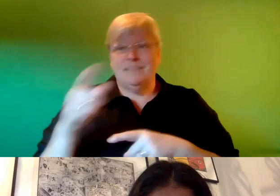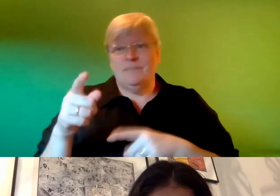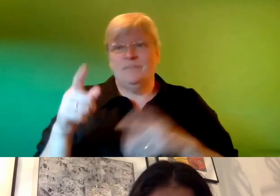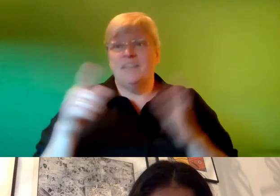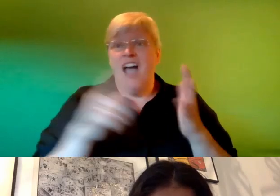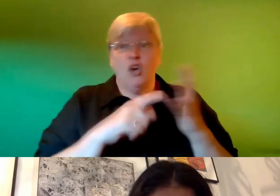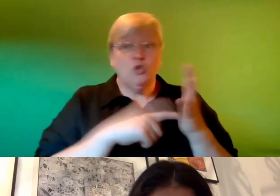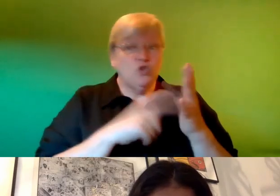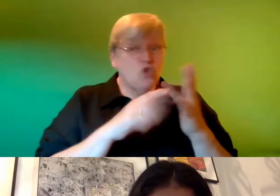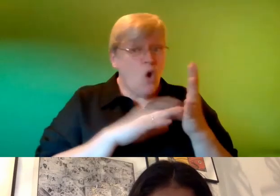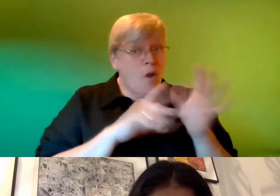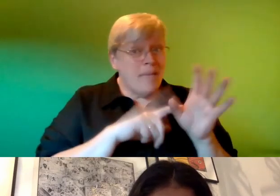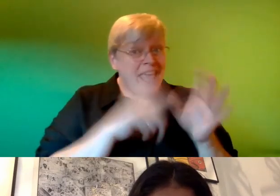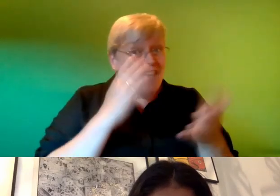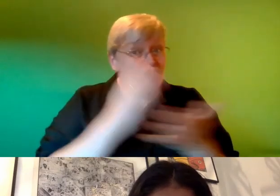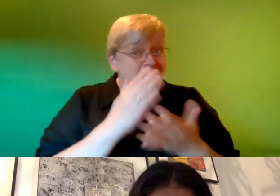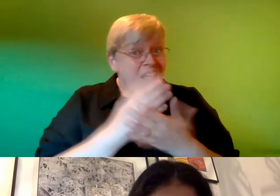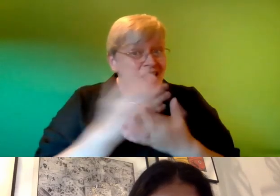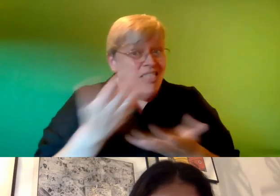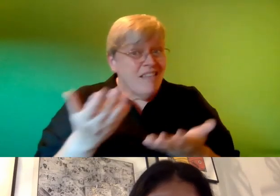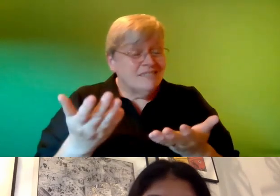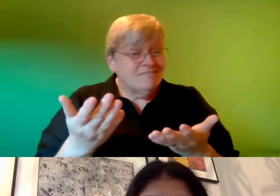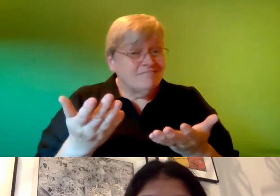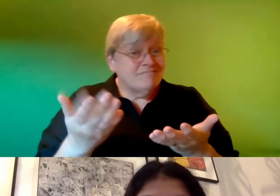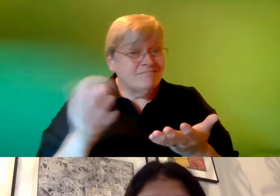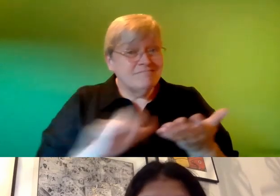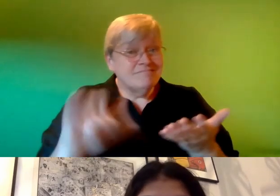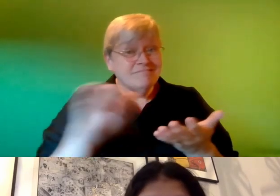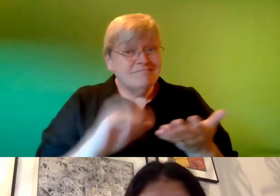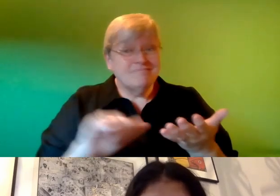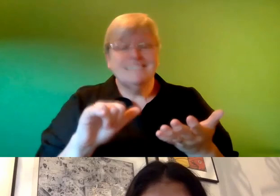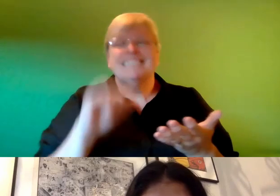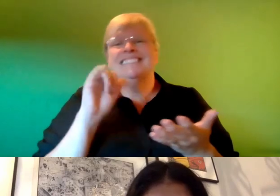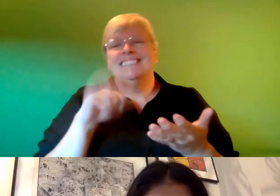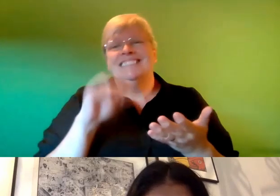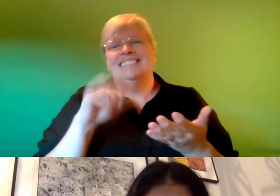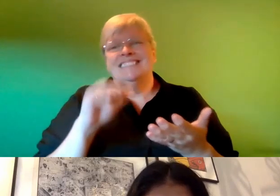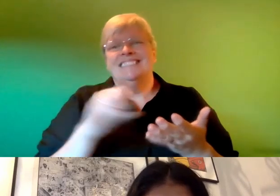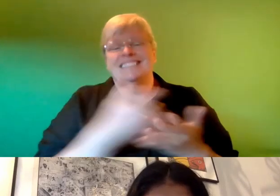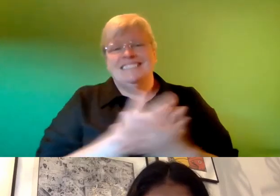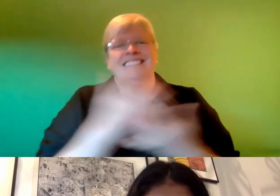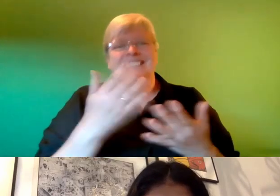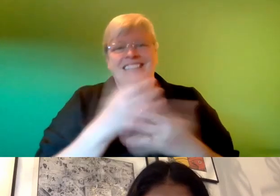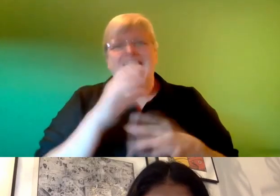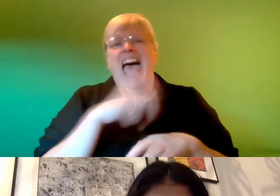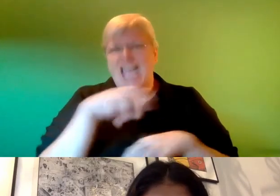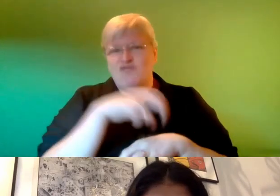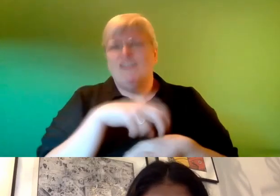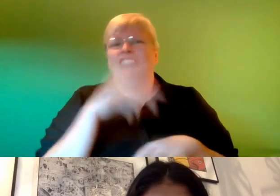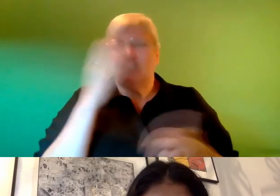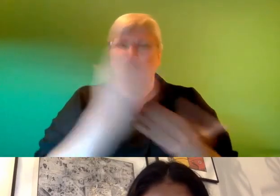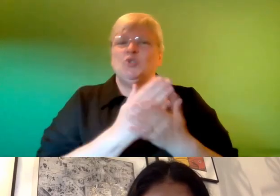fiction is it a bit of truth in there is it yeah there's a lot of embellishments i think um